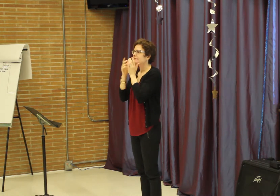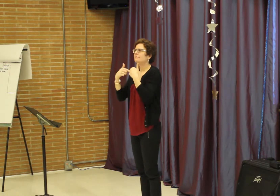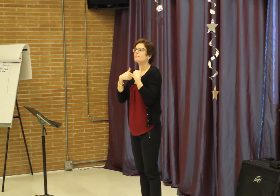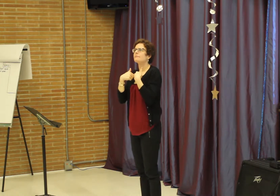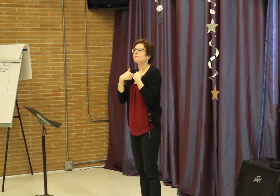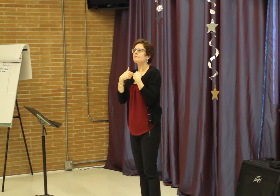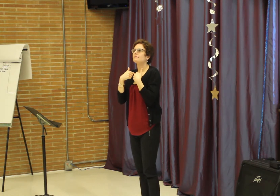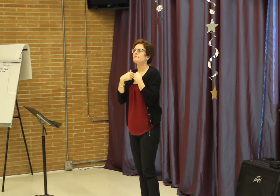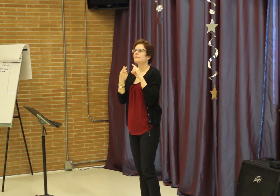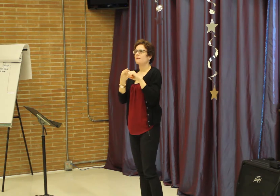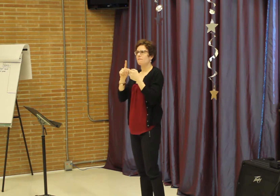didn't get a response.